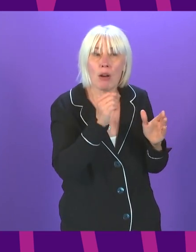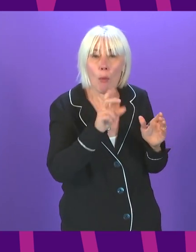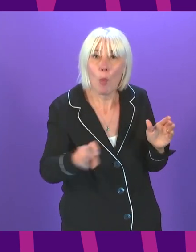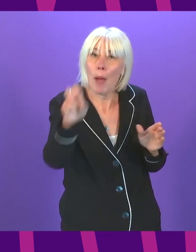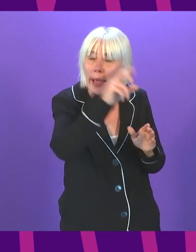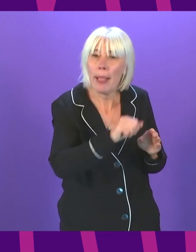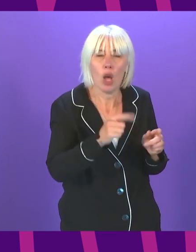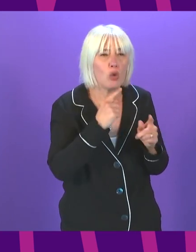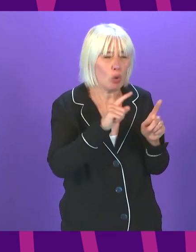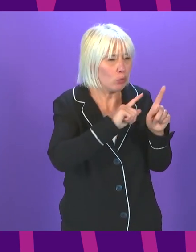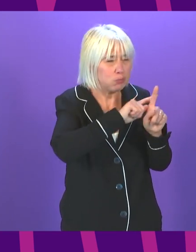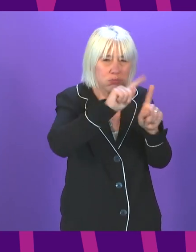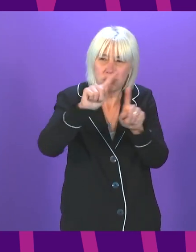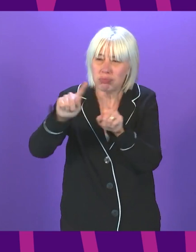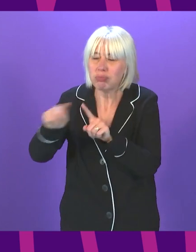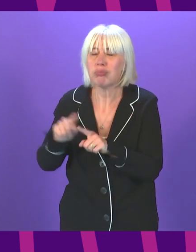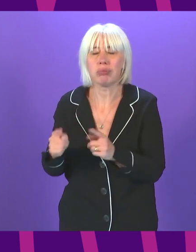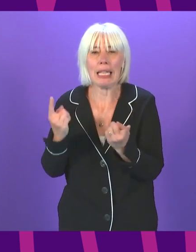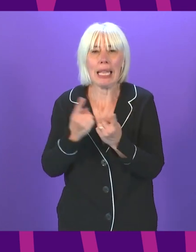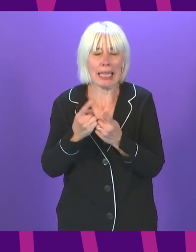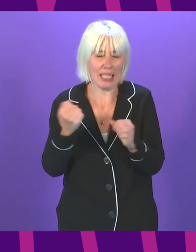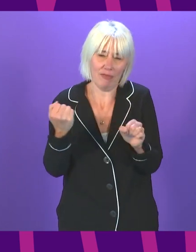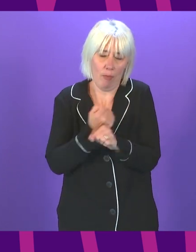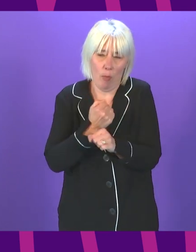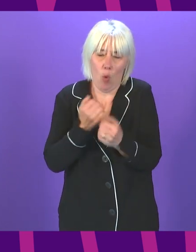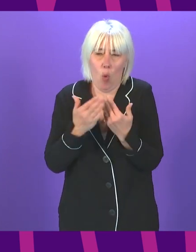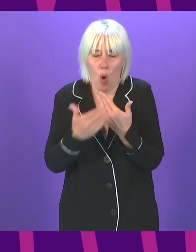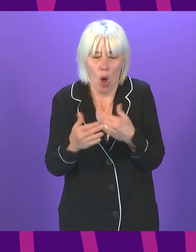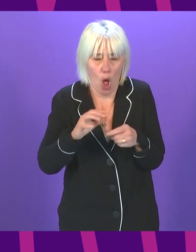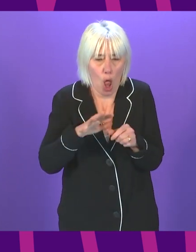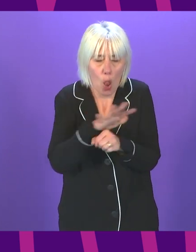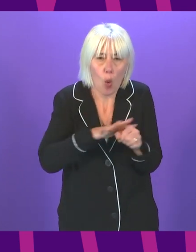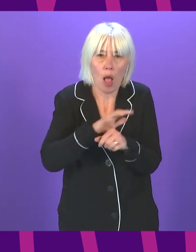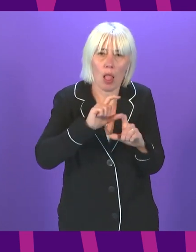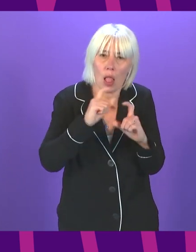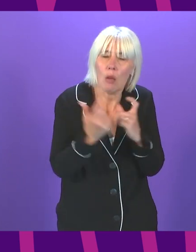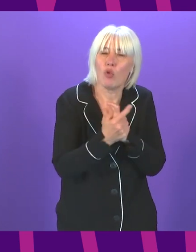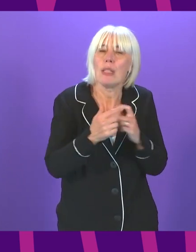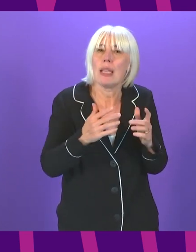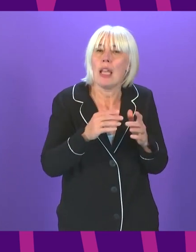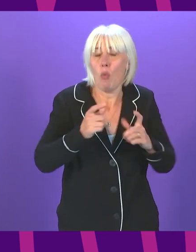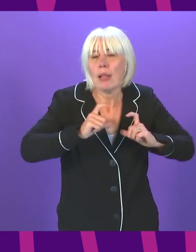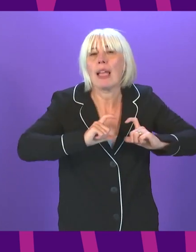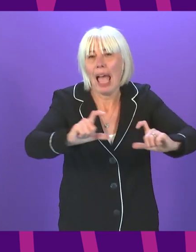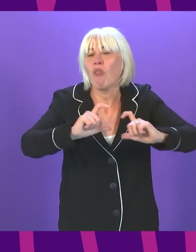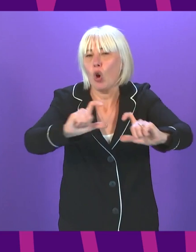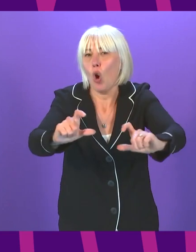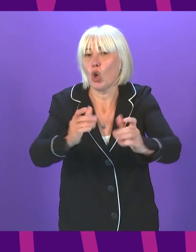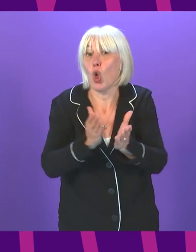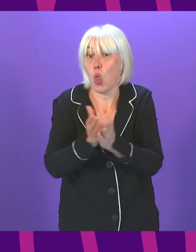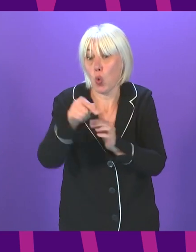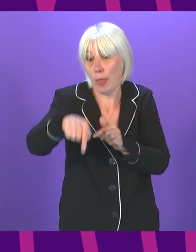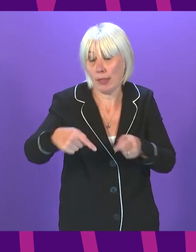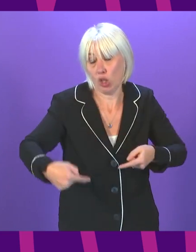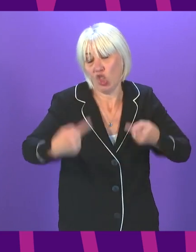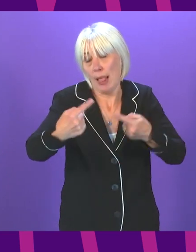that are being done to support local response appropriately, and it's going to be important that that continues throughout this challenging